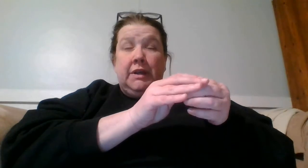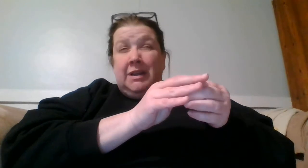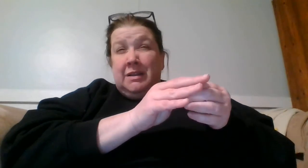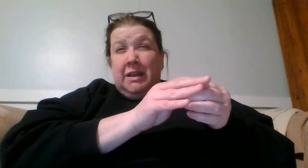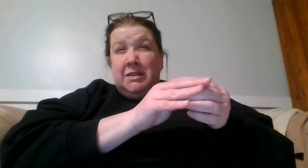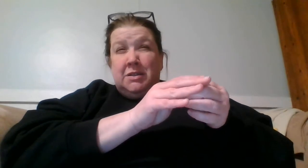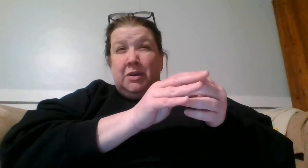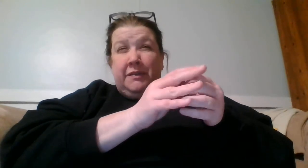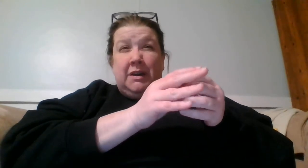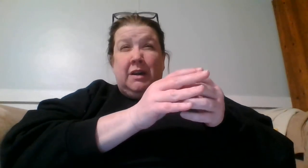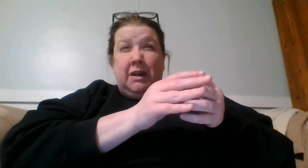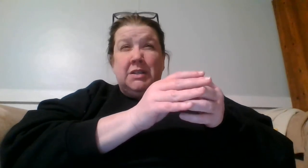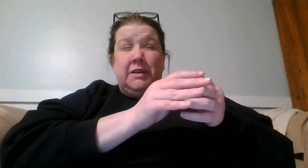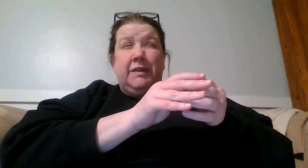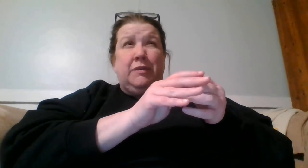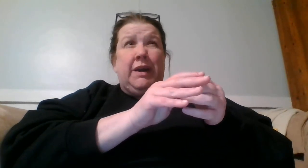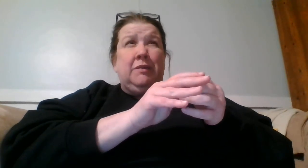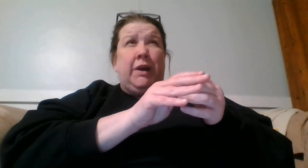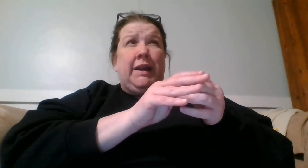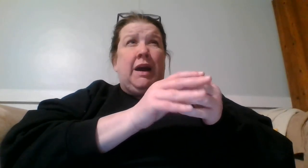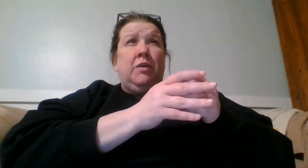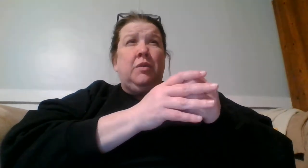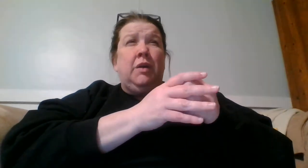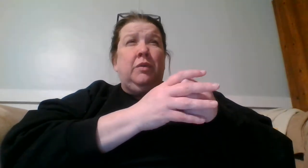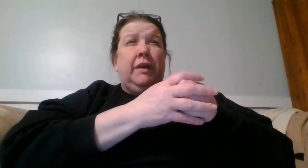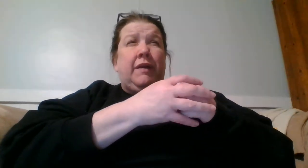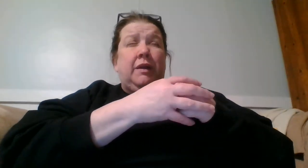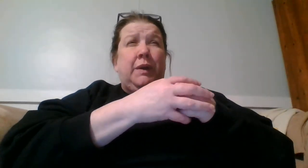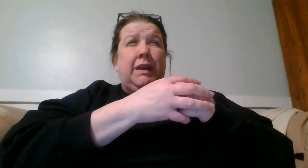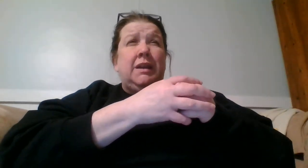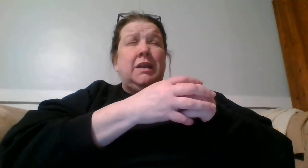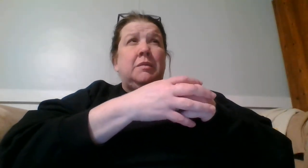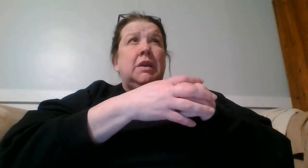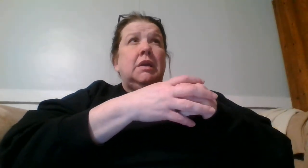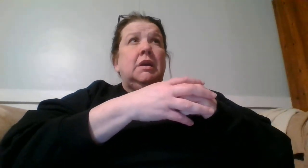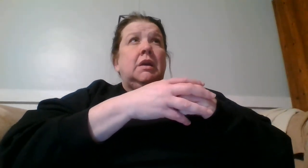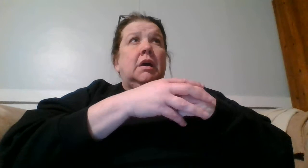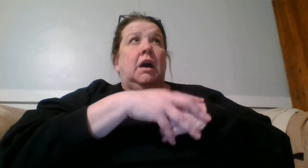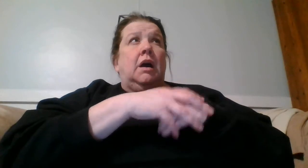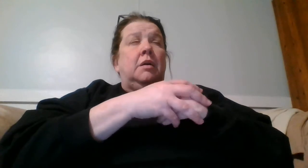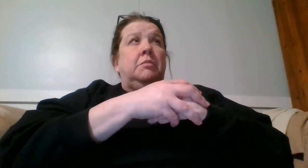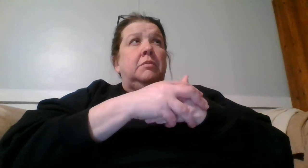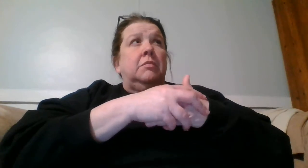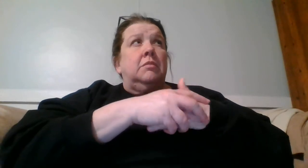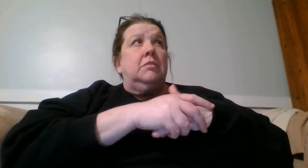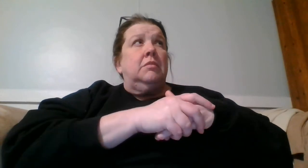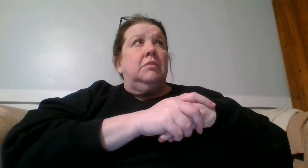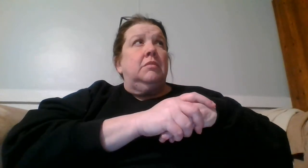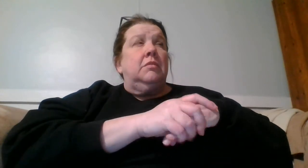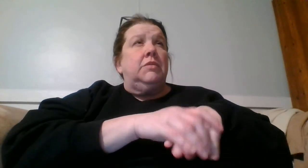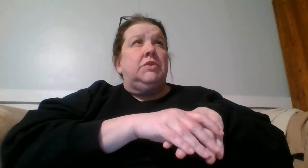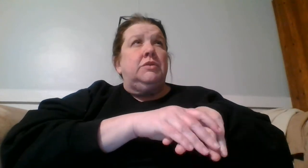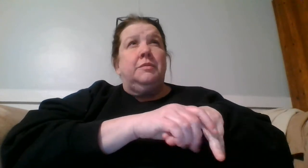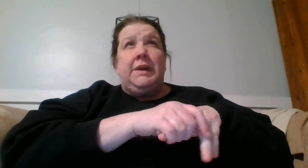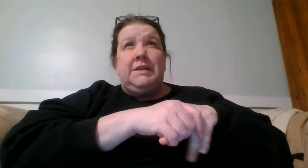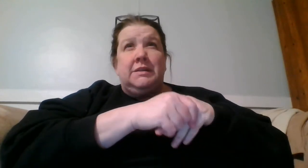in sort of a conservative way right now and really evaluate it. And, um, two of my dear,